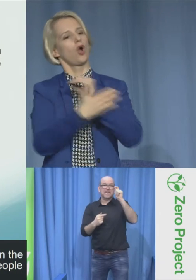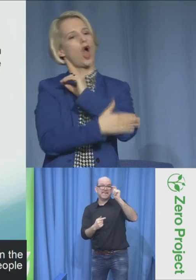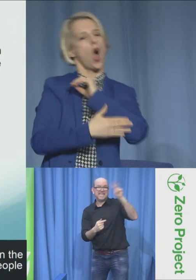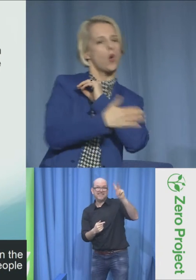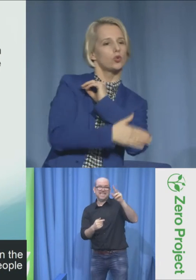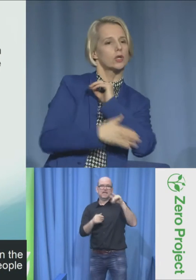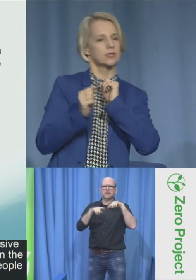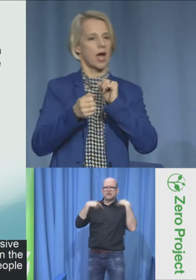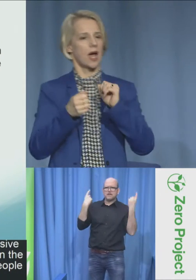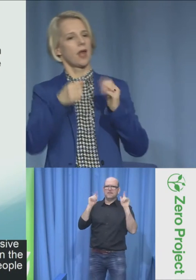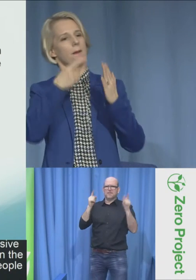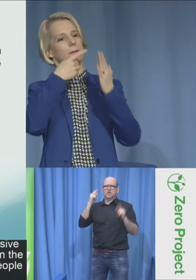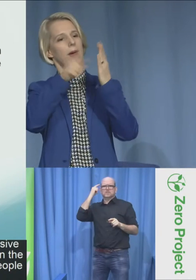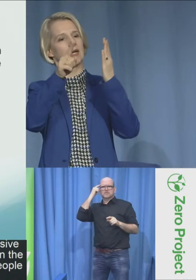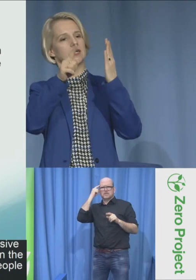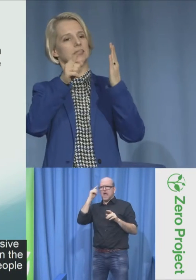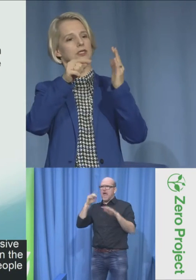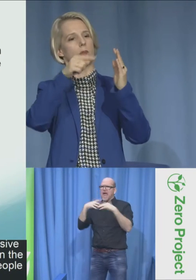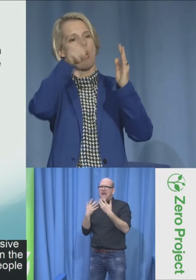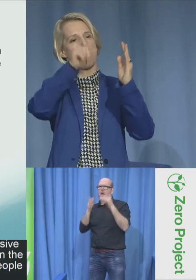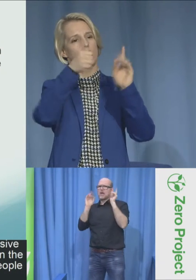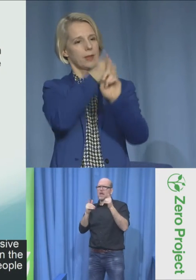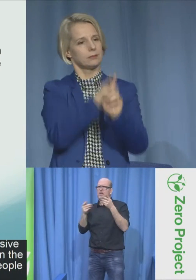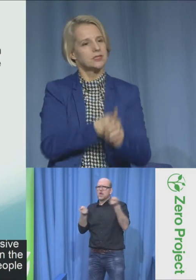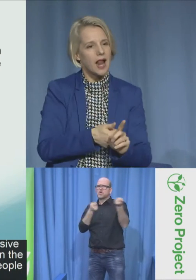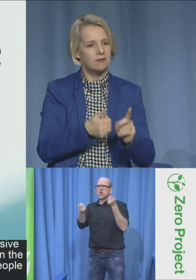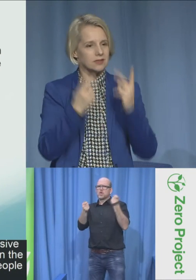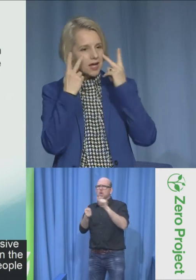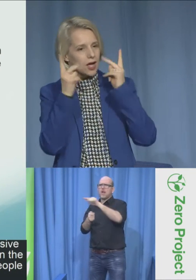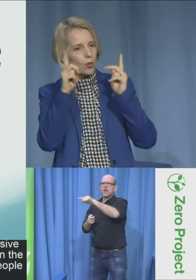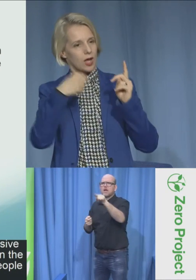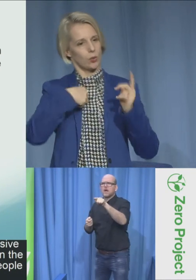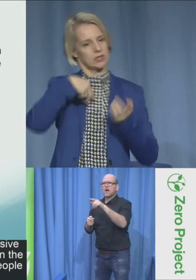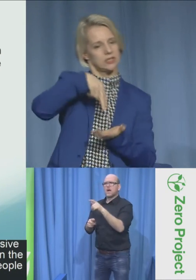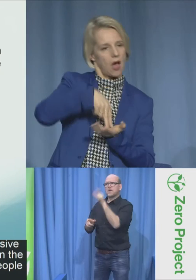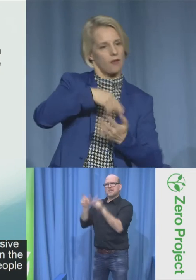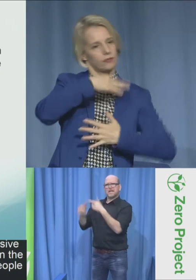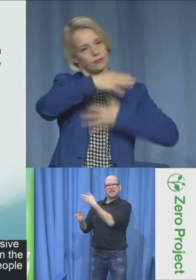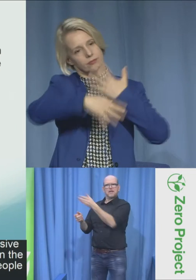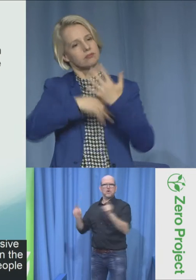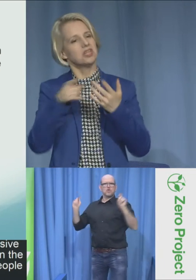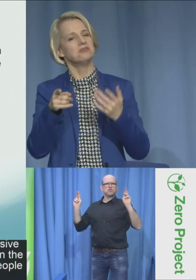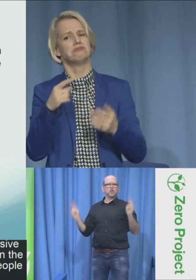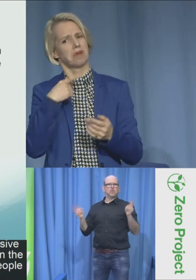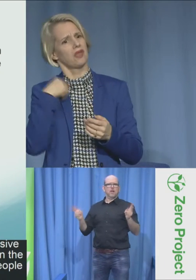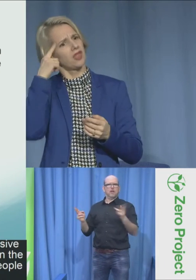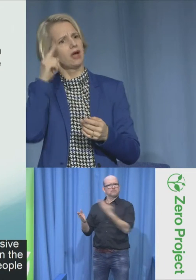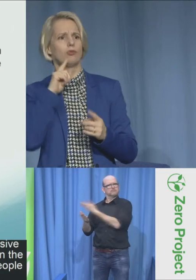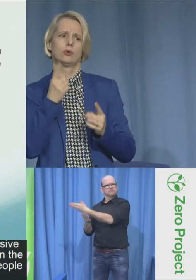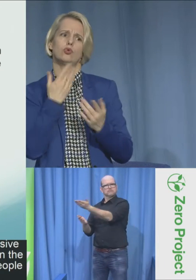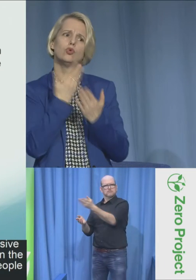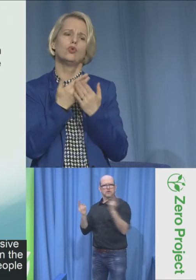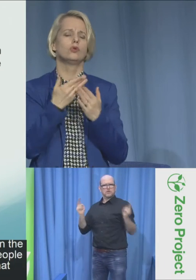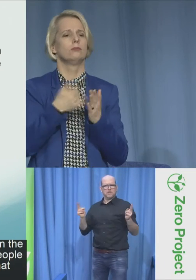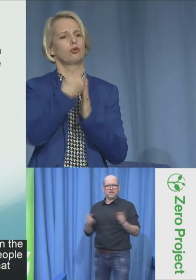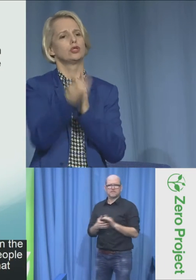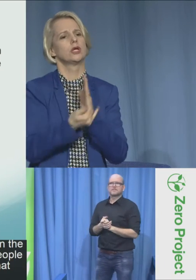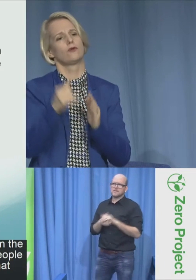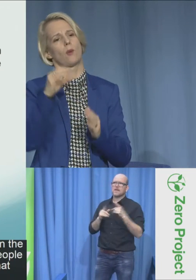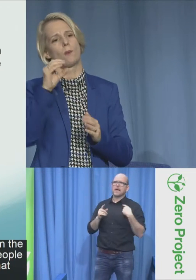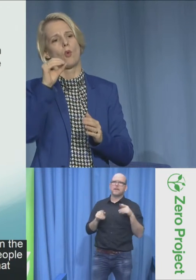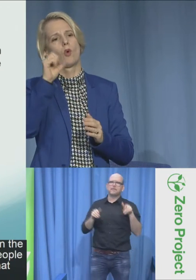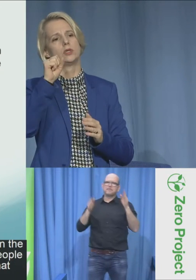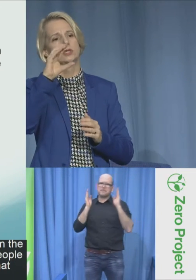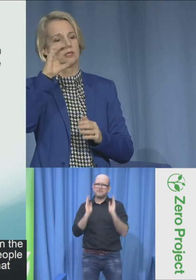and monitor data so that countries can benchmark themselves and see what kind of progress